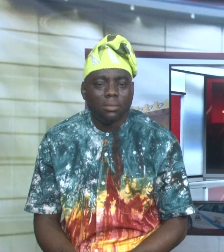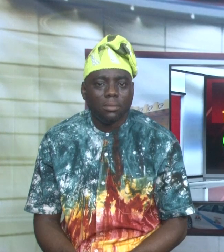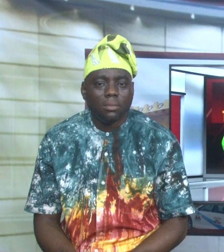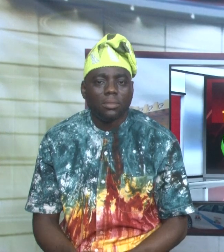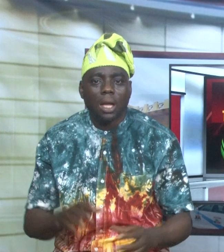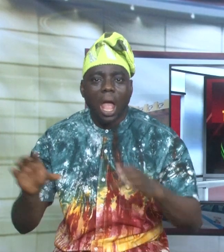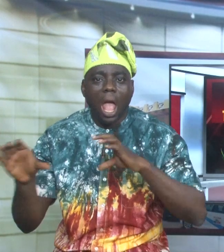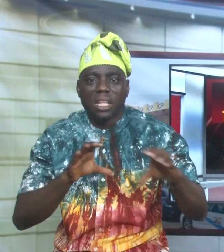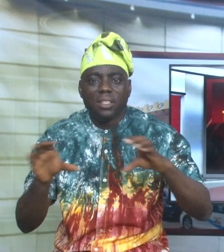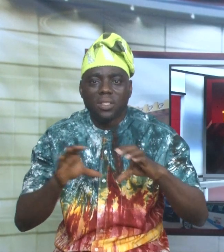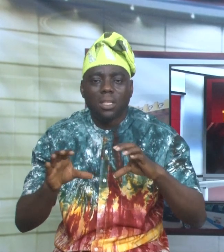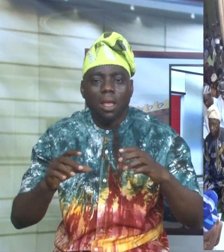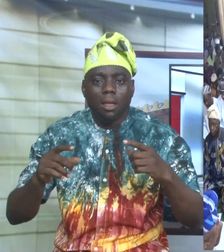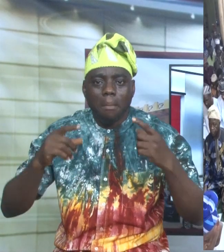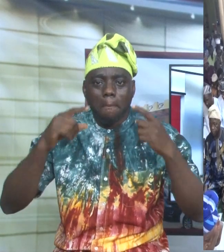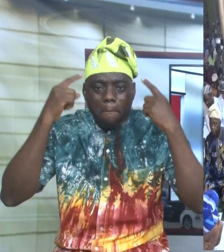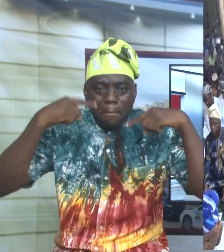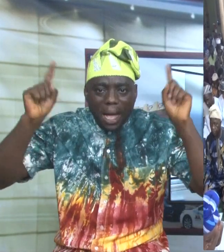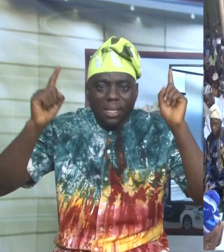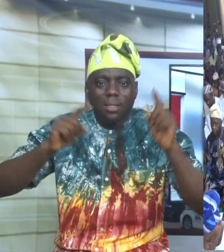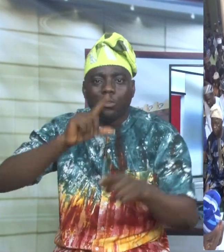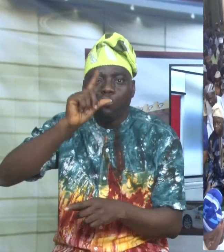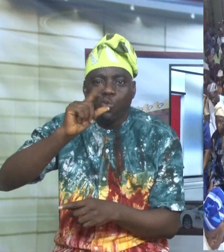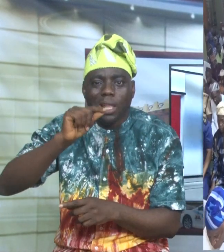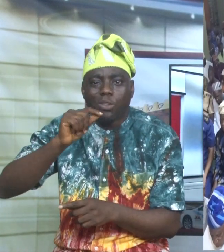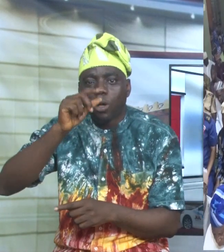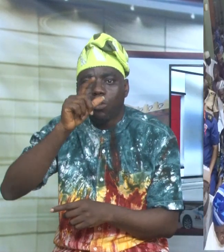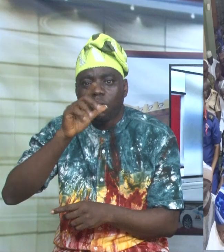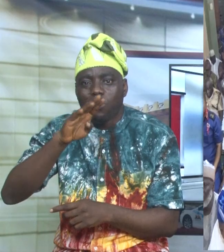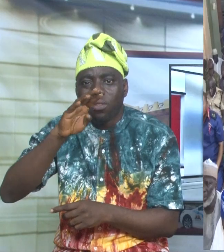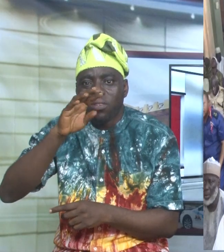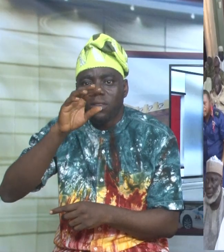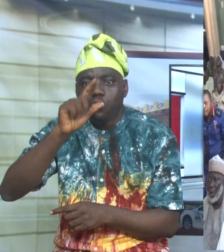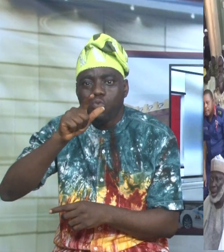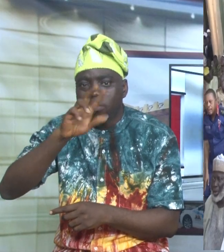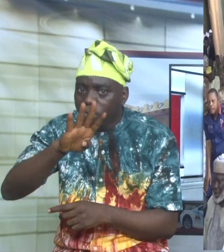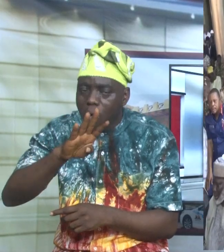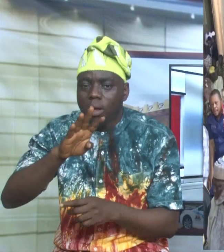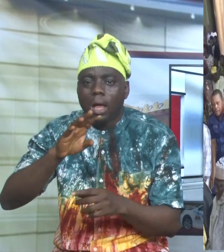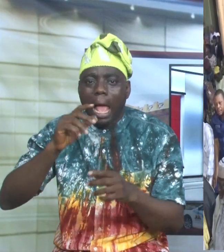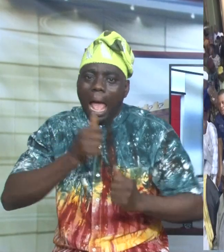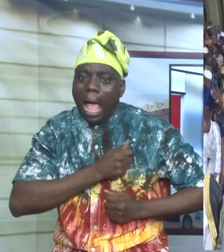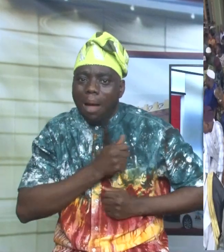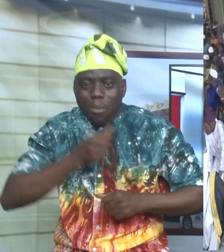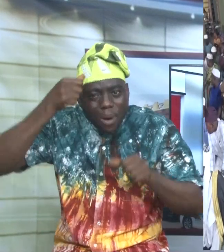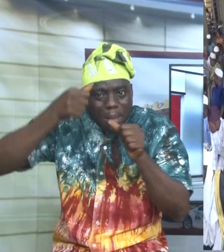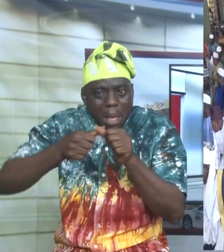Activities, marking the 2024 Armed Forces Remembrance Day celebration in Ogun State, has commenced with a